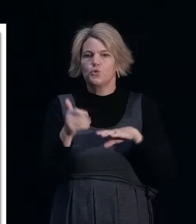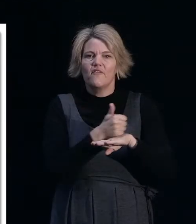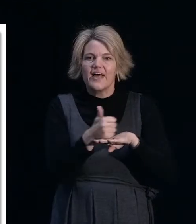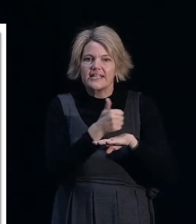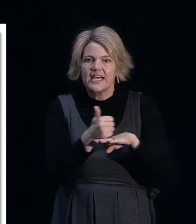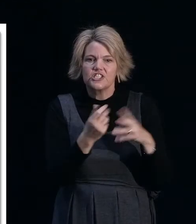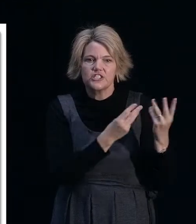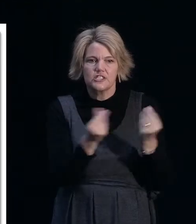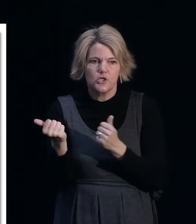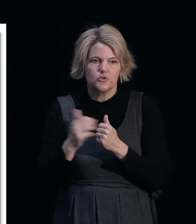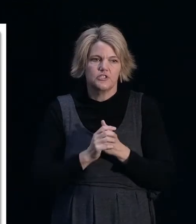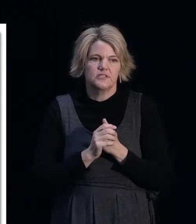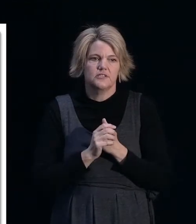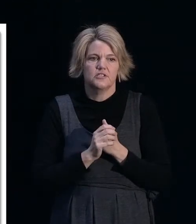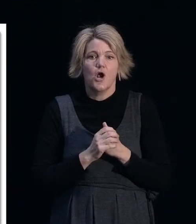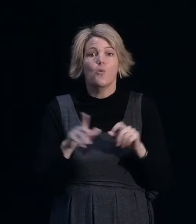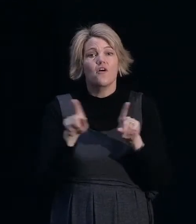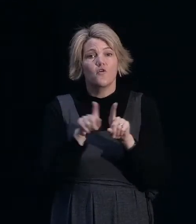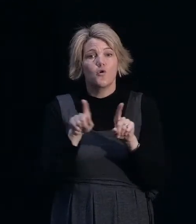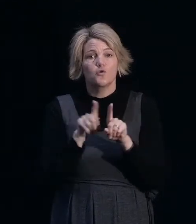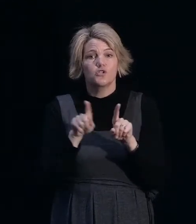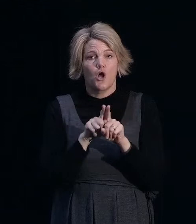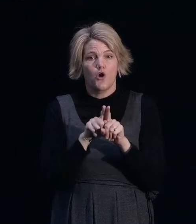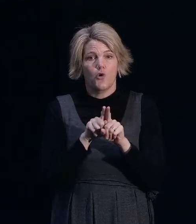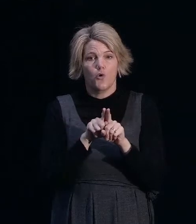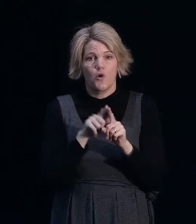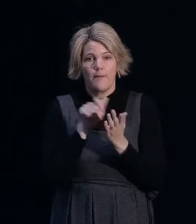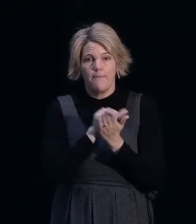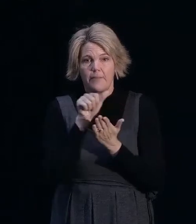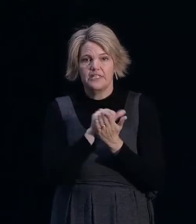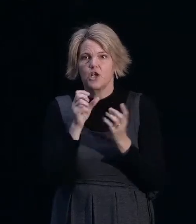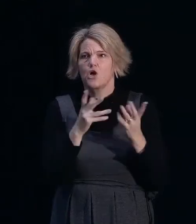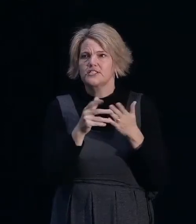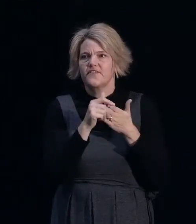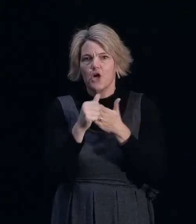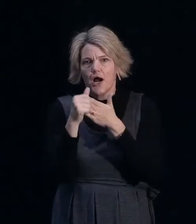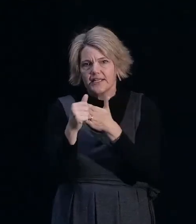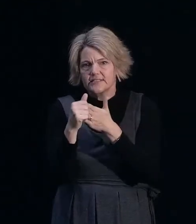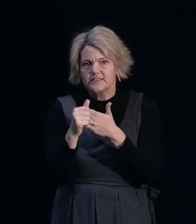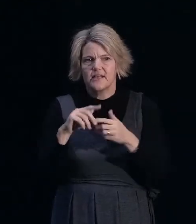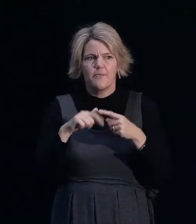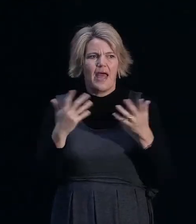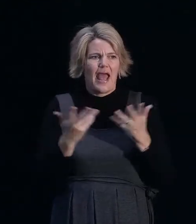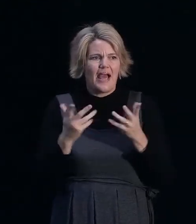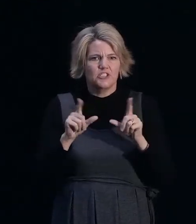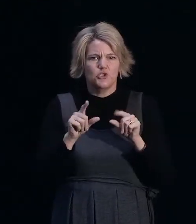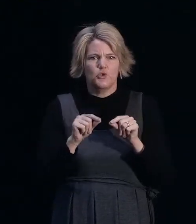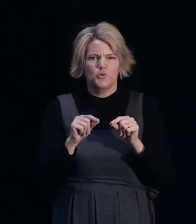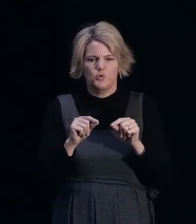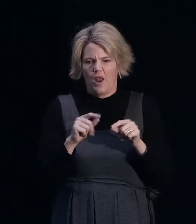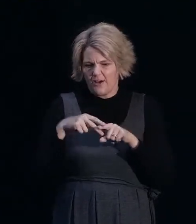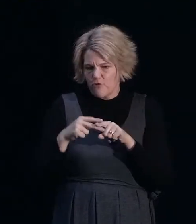solutions. But we've also issued a lot of guidance around how to undertake repairs, common earthquake damage